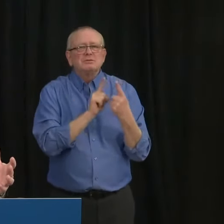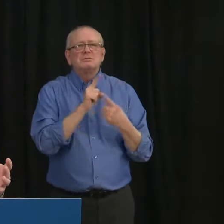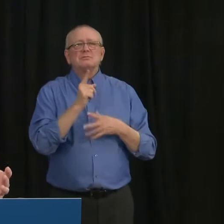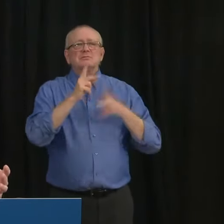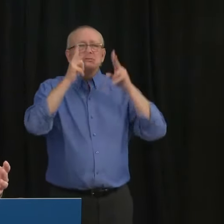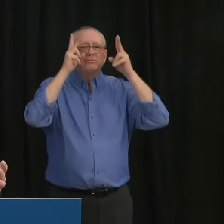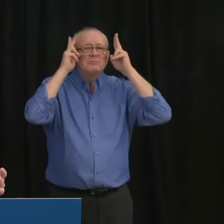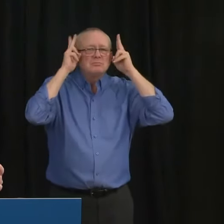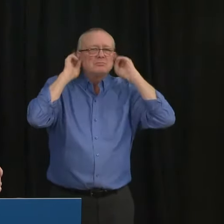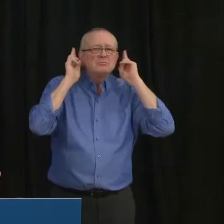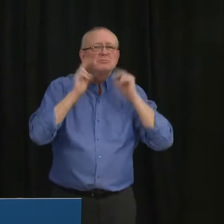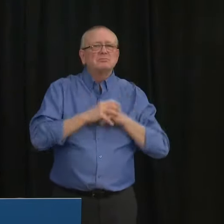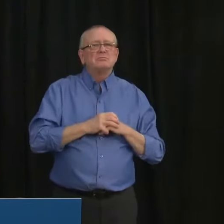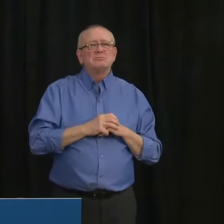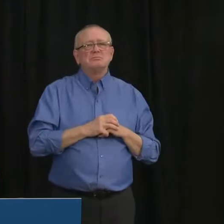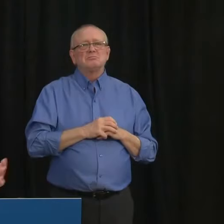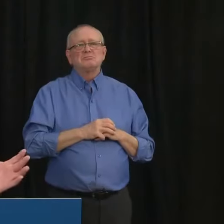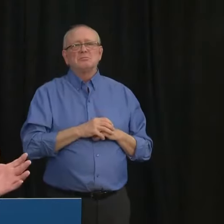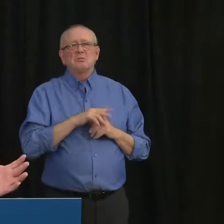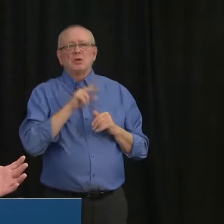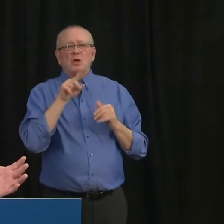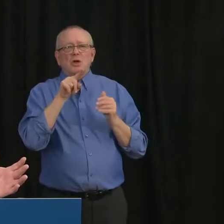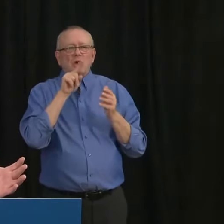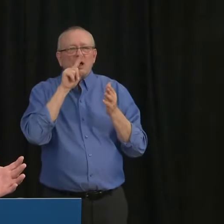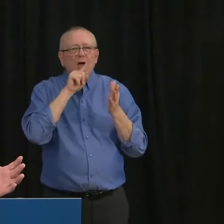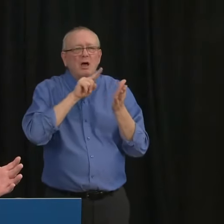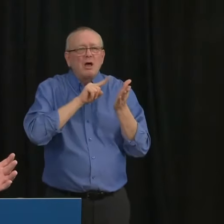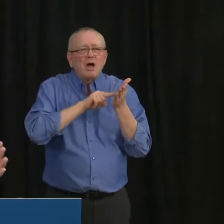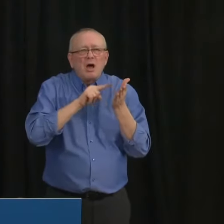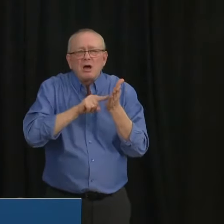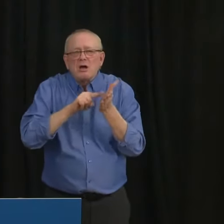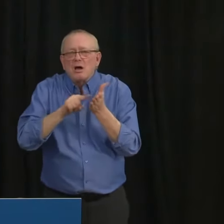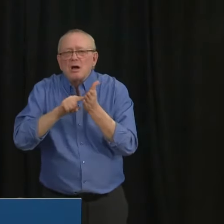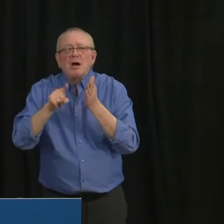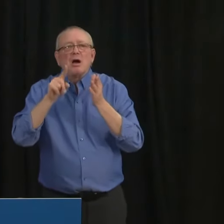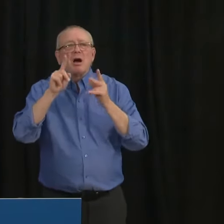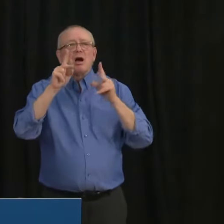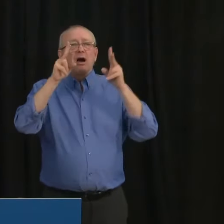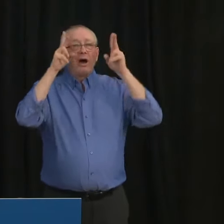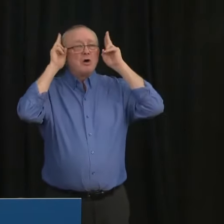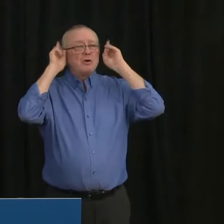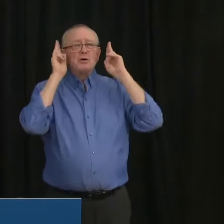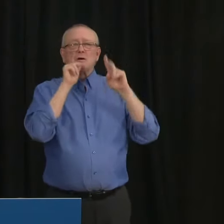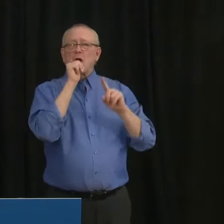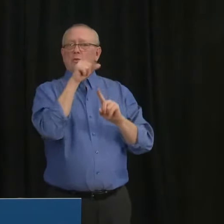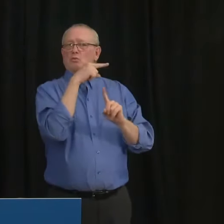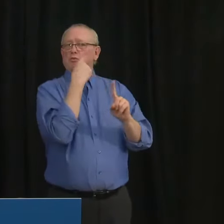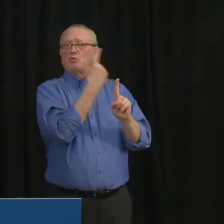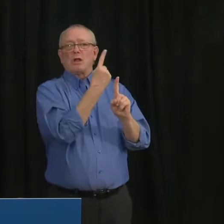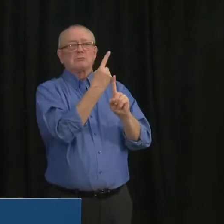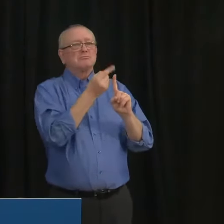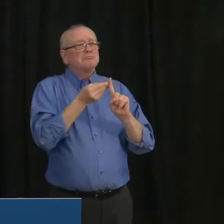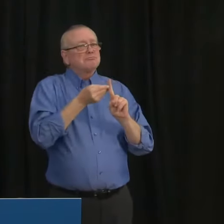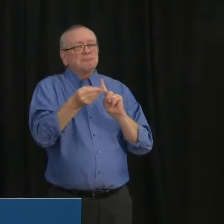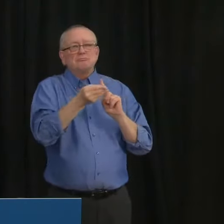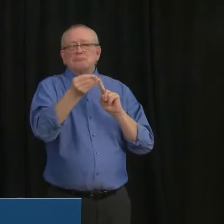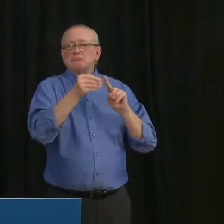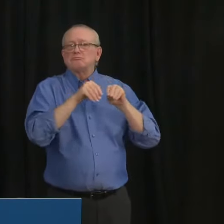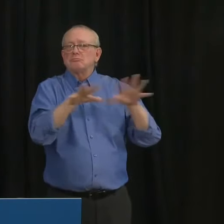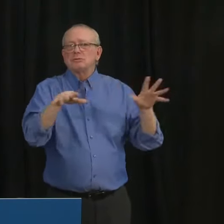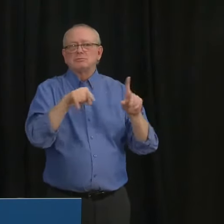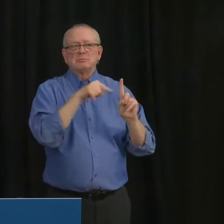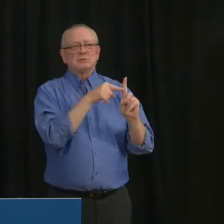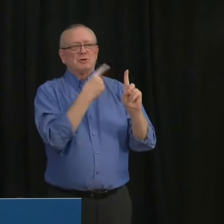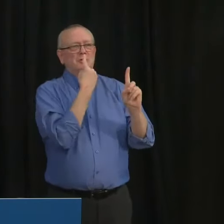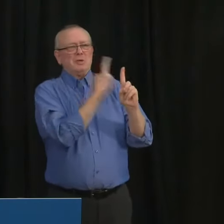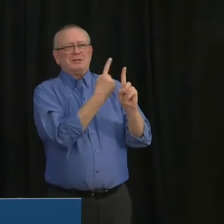we don't know of a single known case of transmission in a hair salon and so that's just let me say thank you to those operators those workers for being so